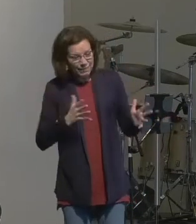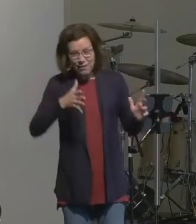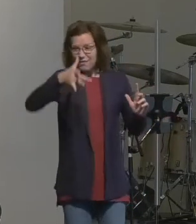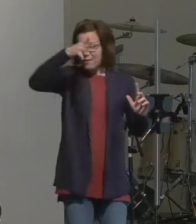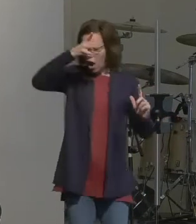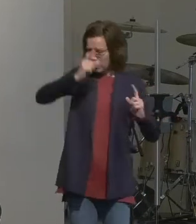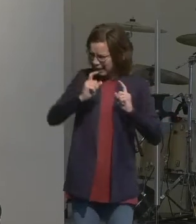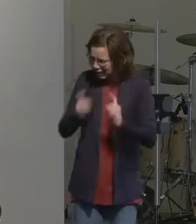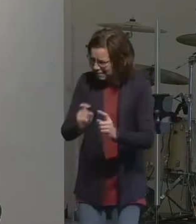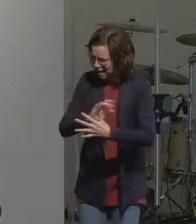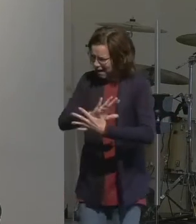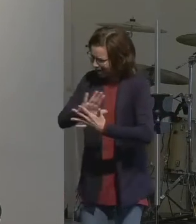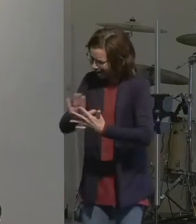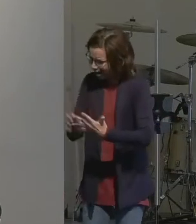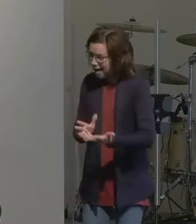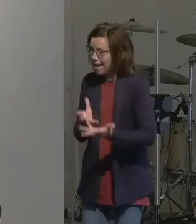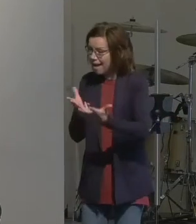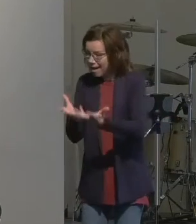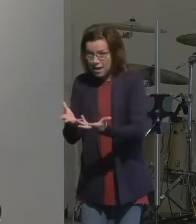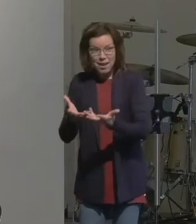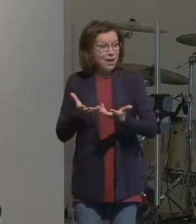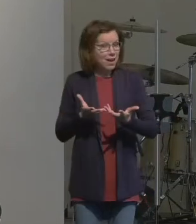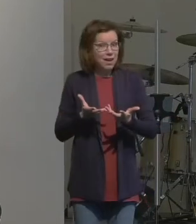you to get what I'm going to give you